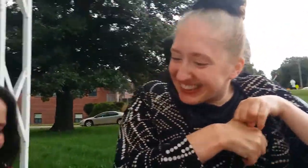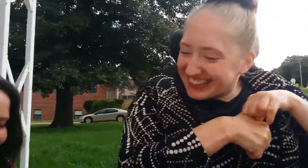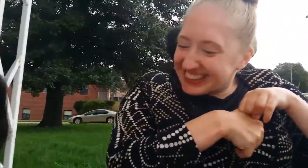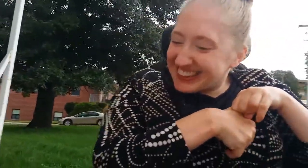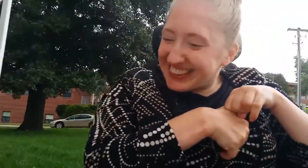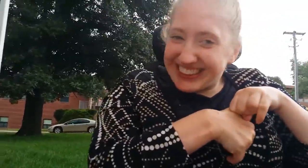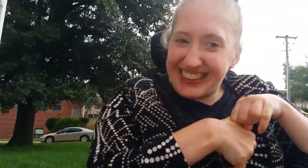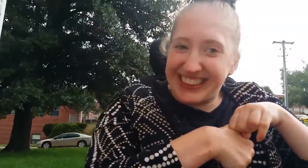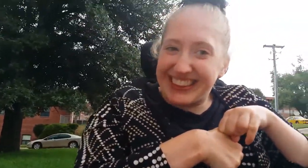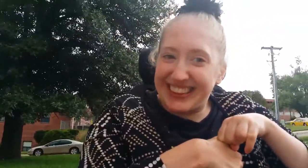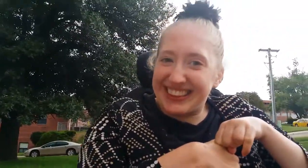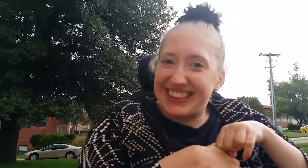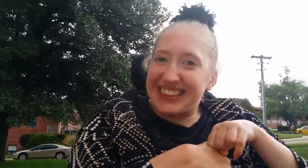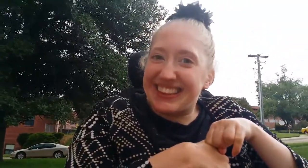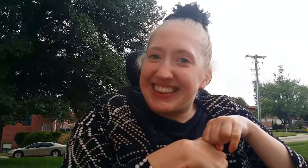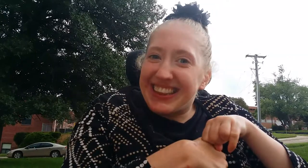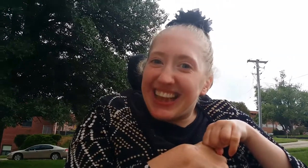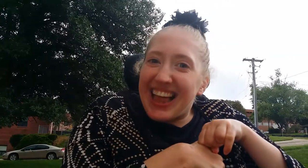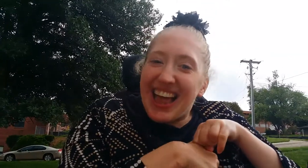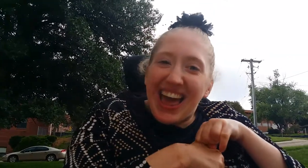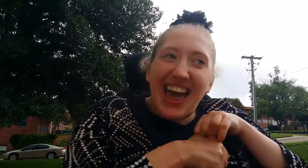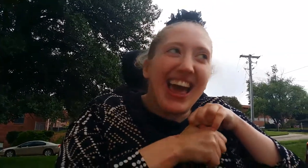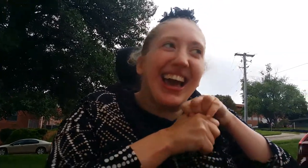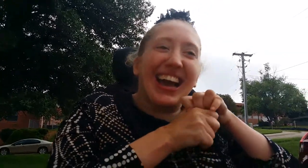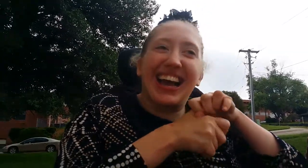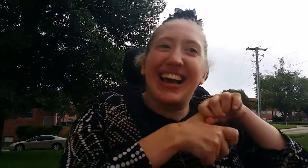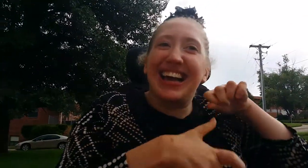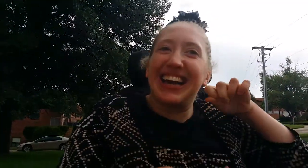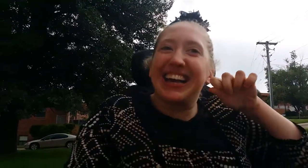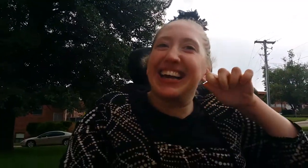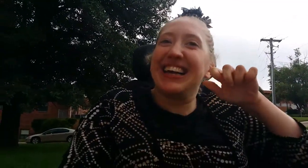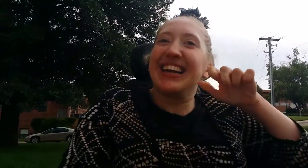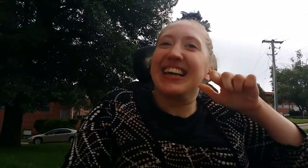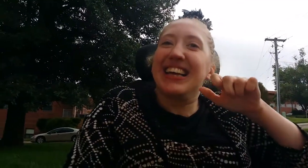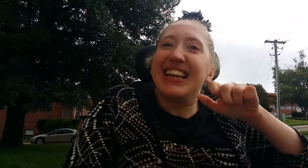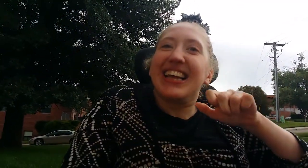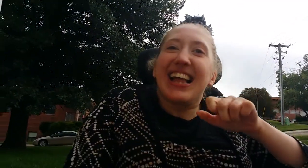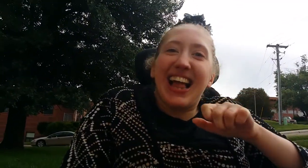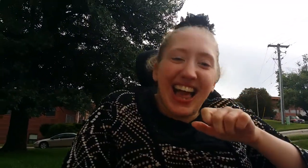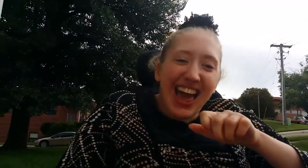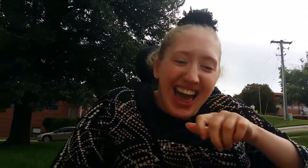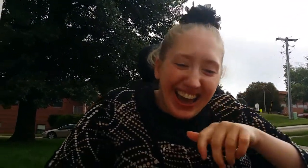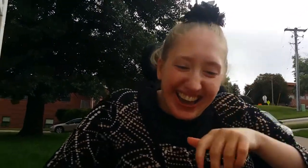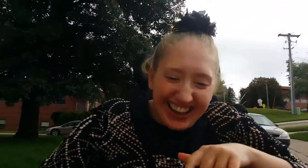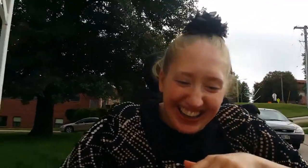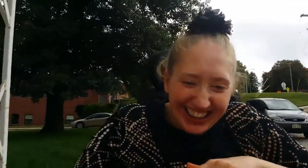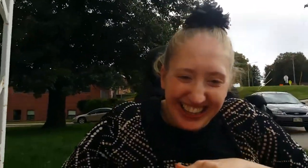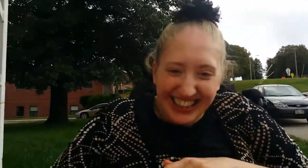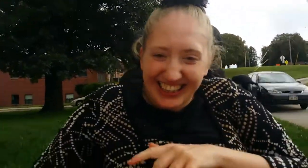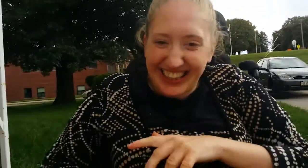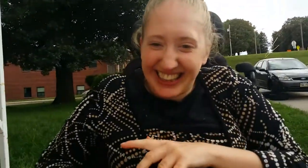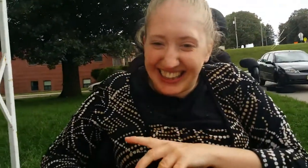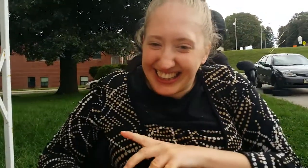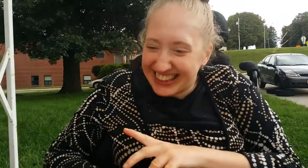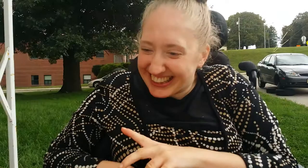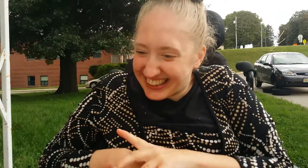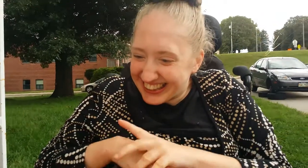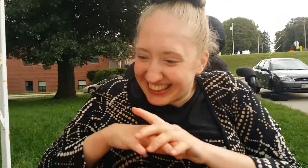Is that because you like being on camera so much? Yeah, and you're happy to be outside, aren't you? Yeah. So